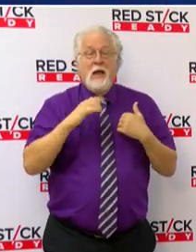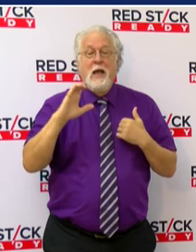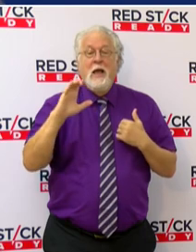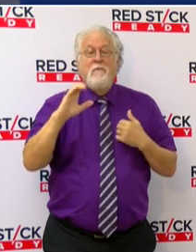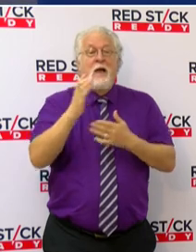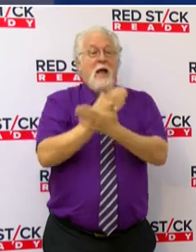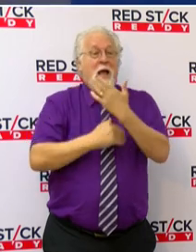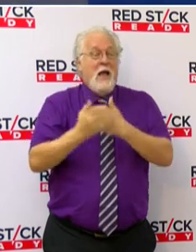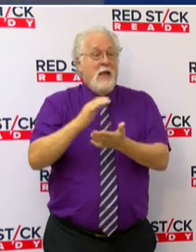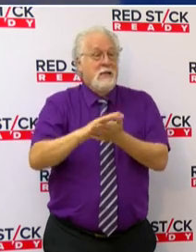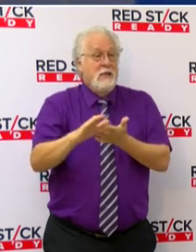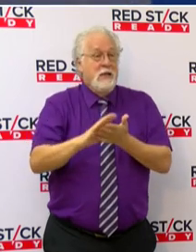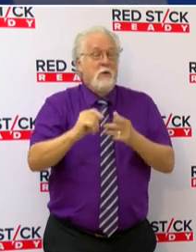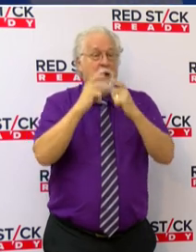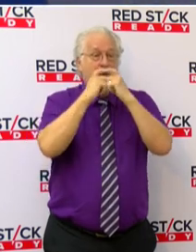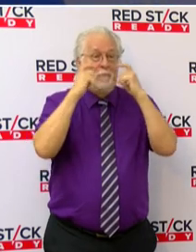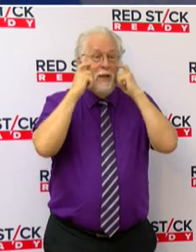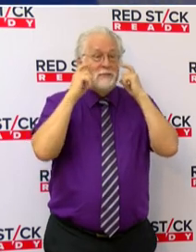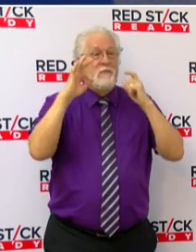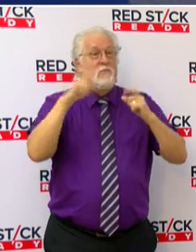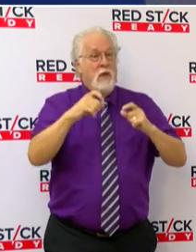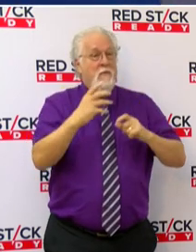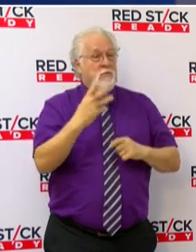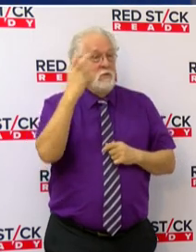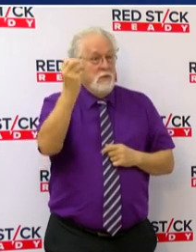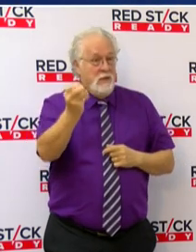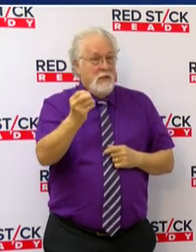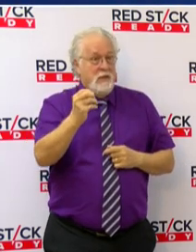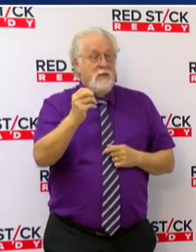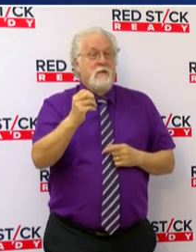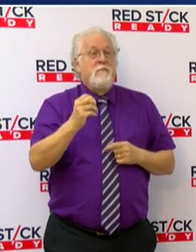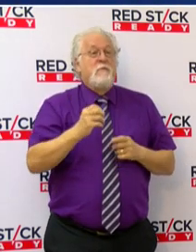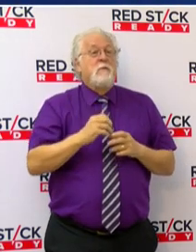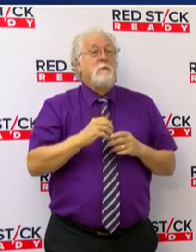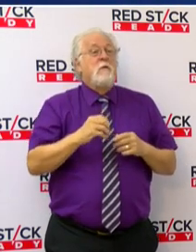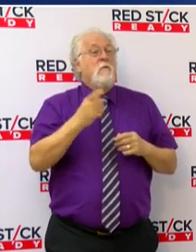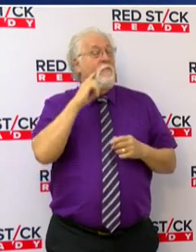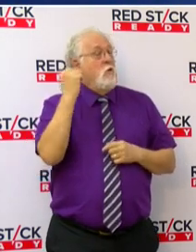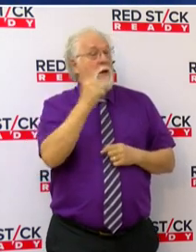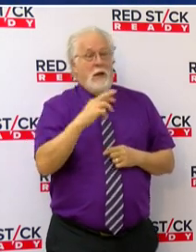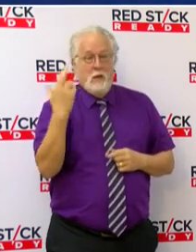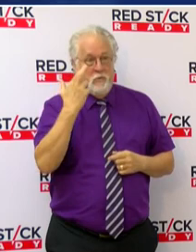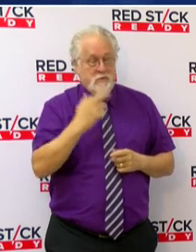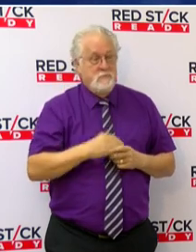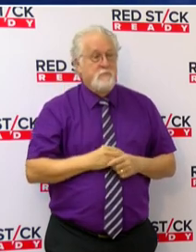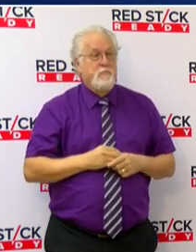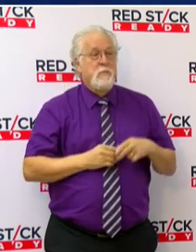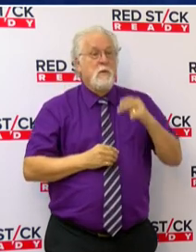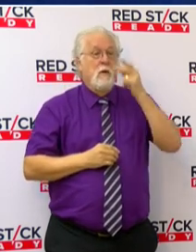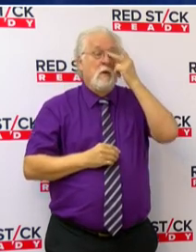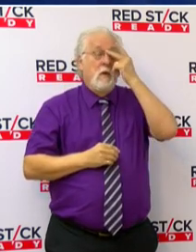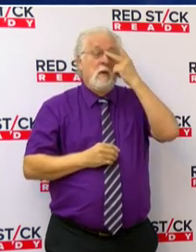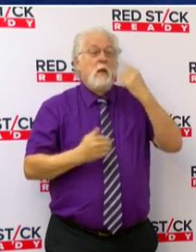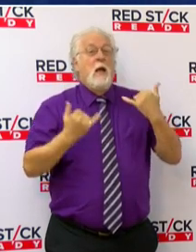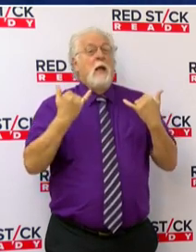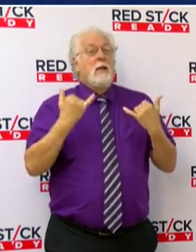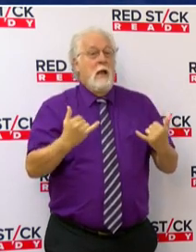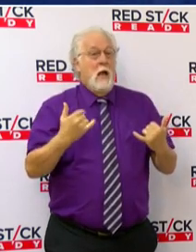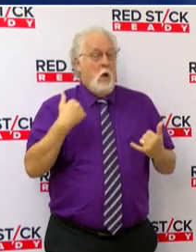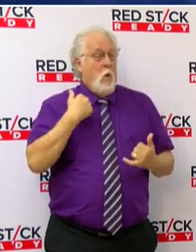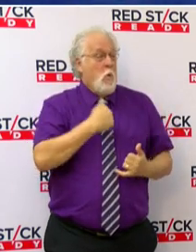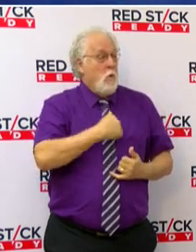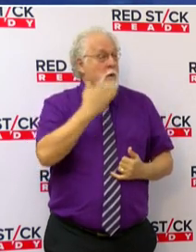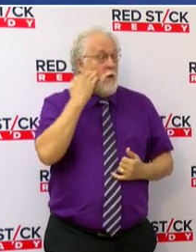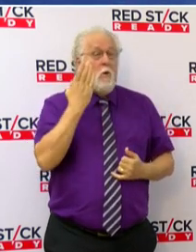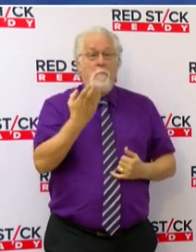sanitizer and mask in case you have to seek shelter or leave your home for any reason. Now, we all know